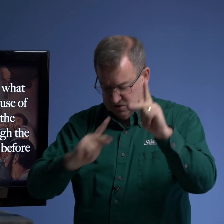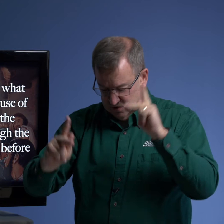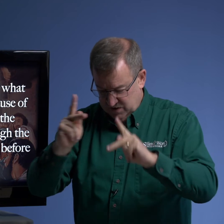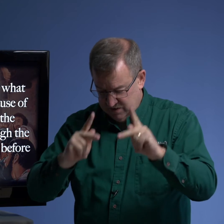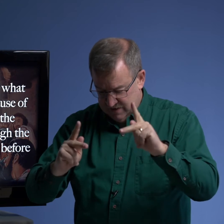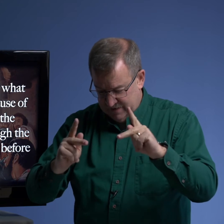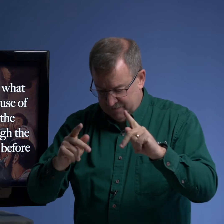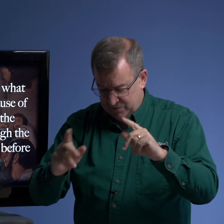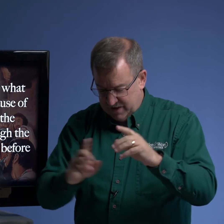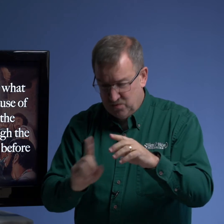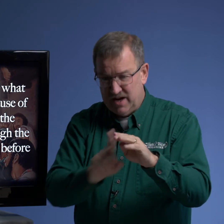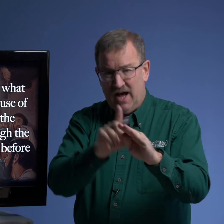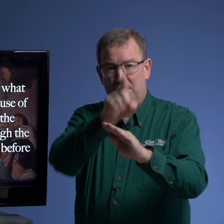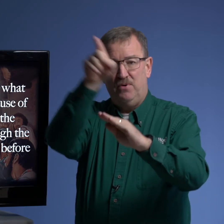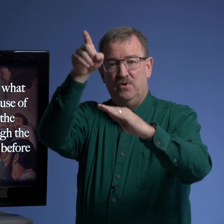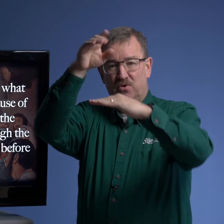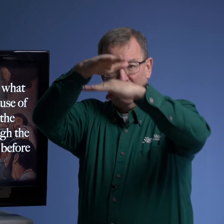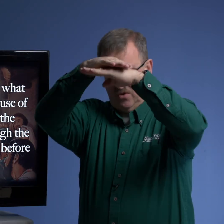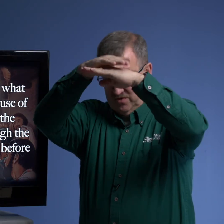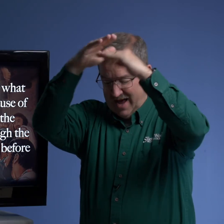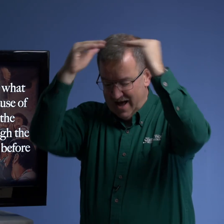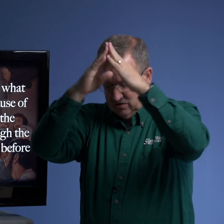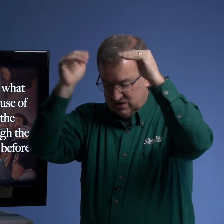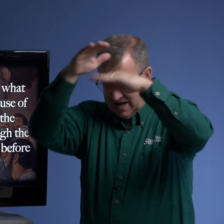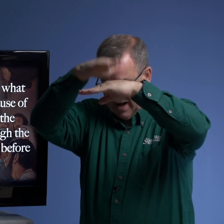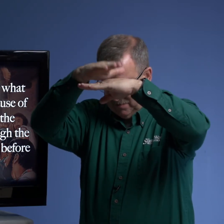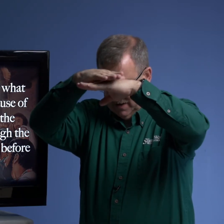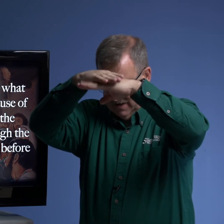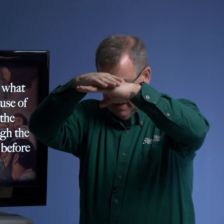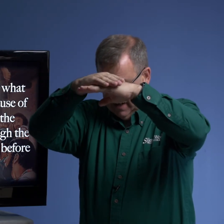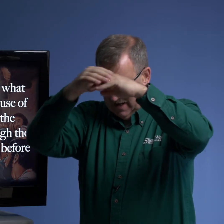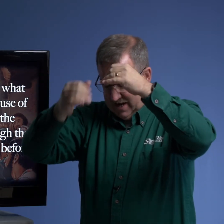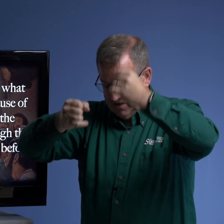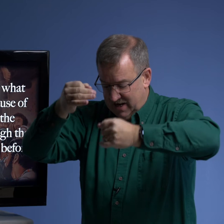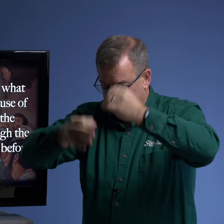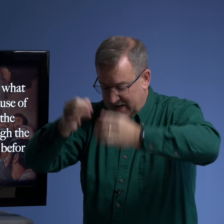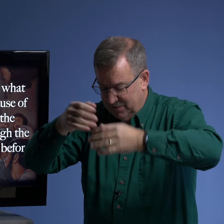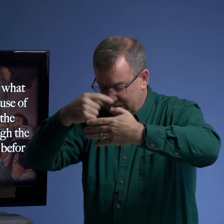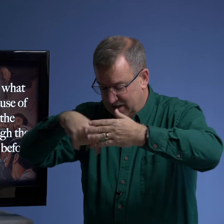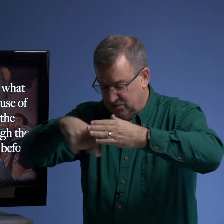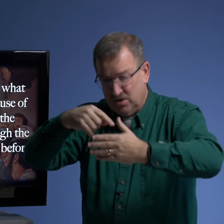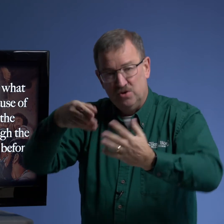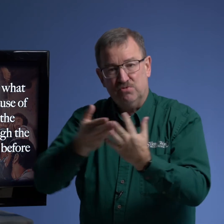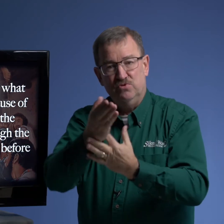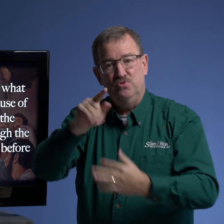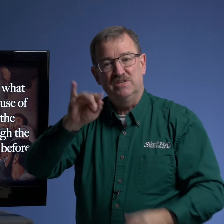they went up on the house top and they let him down through the